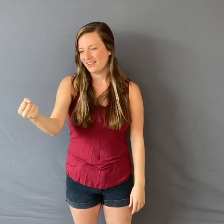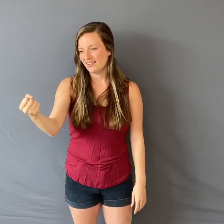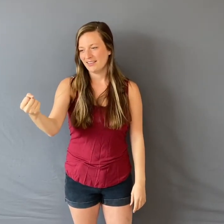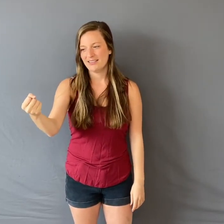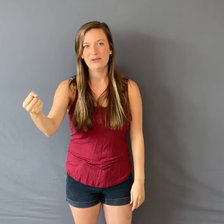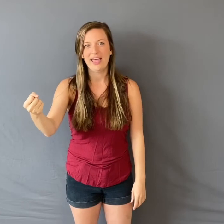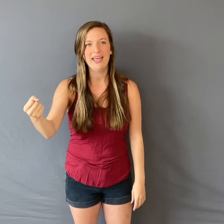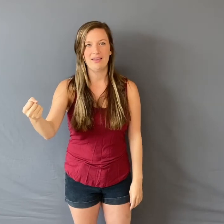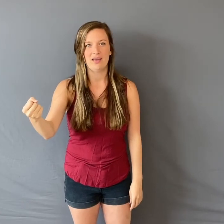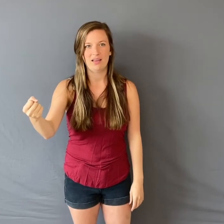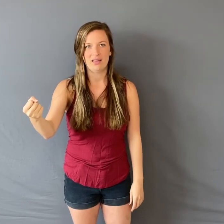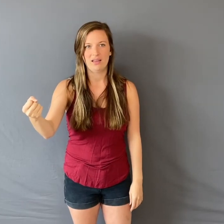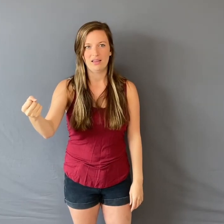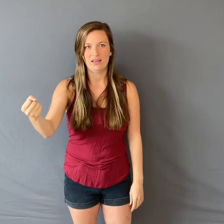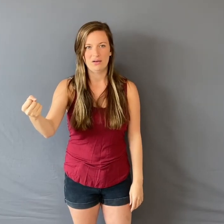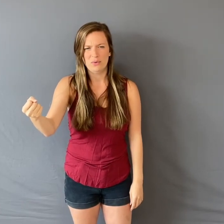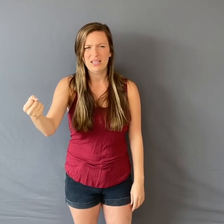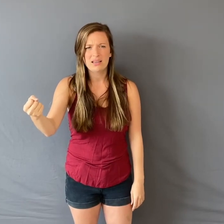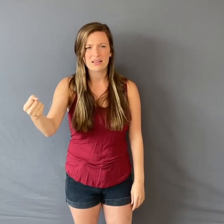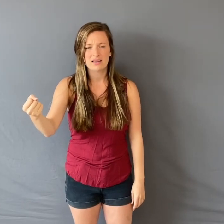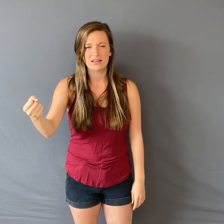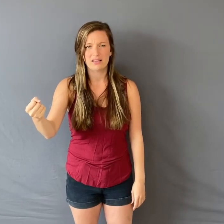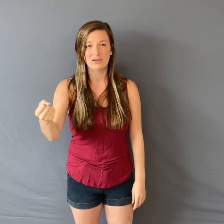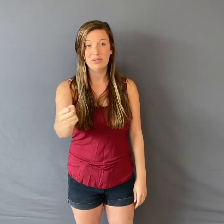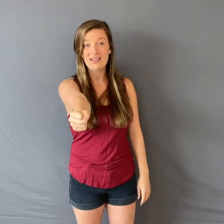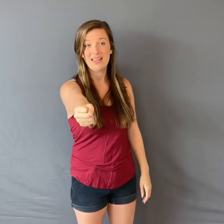That's okay In a week, he'll be dead